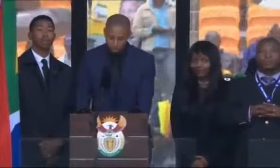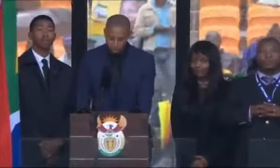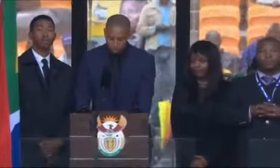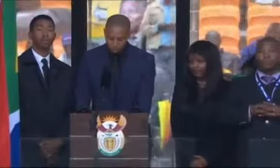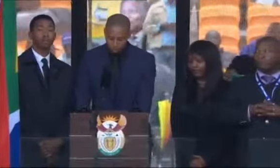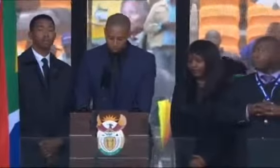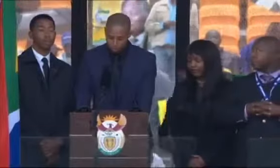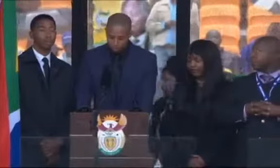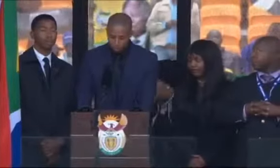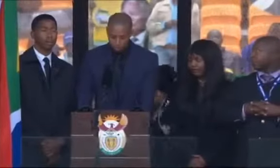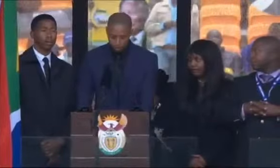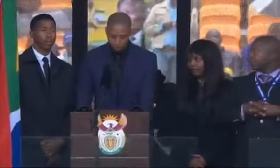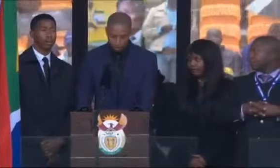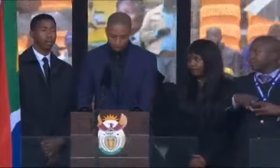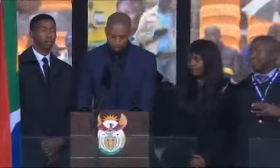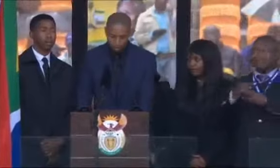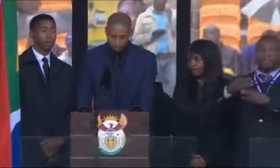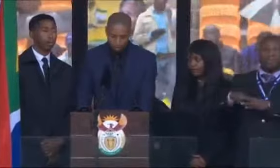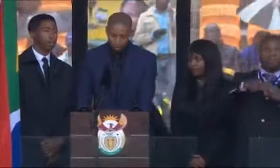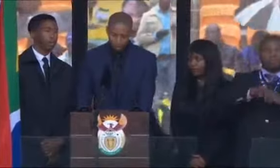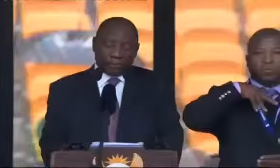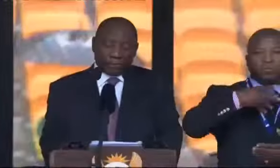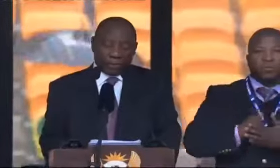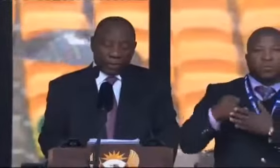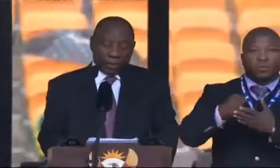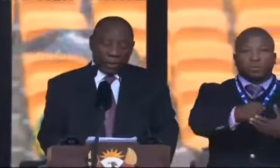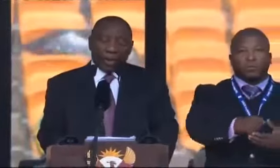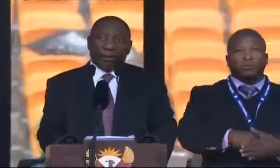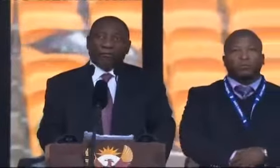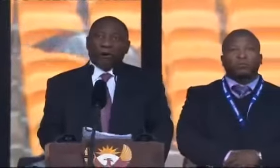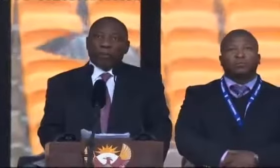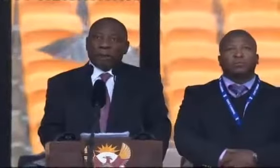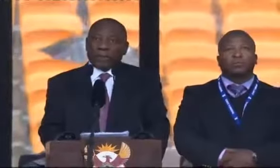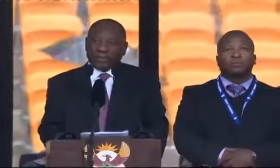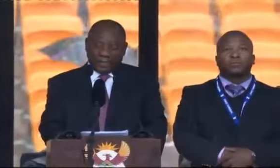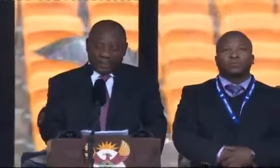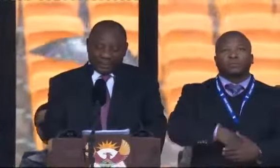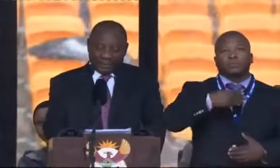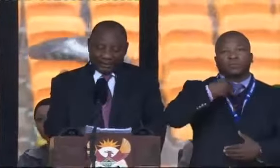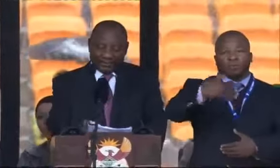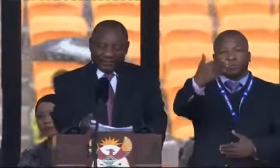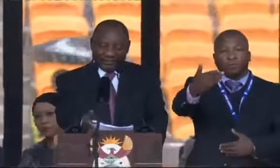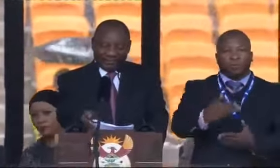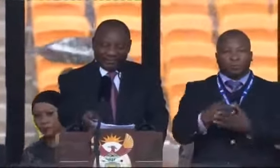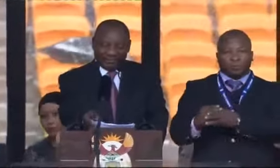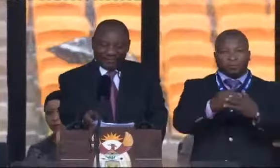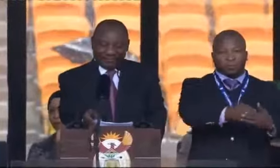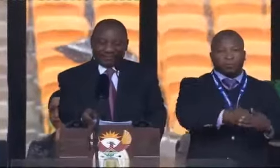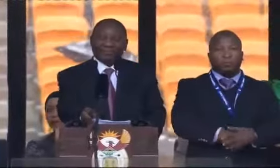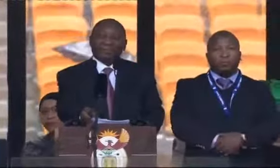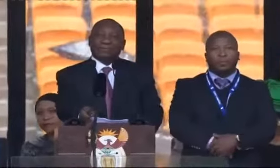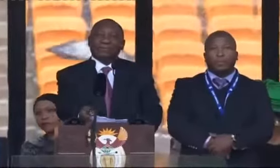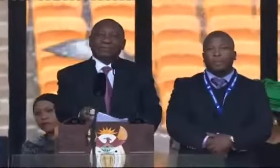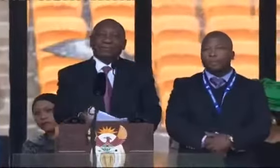events before. The government's promised an investigation. To the untrained eye, he might have seemed legitimate. But as the